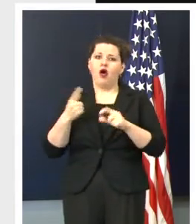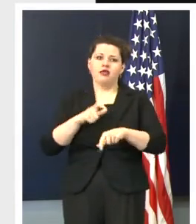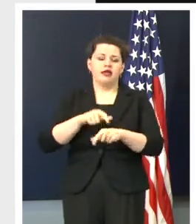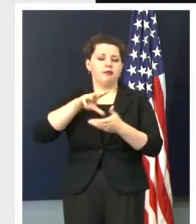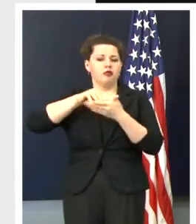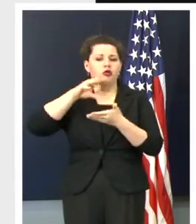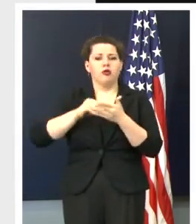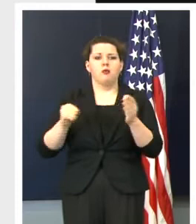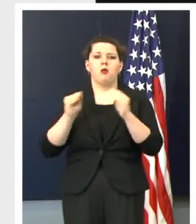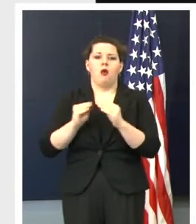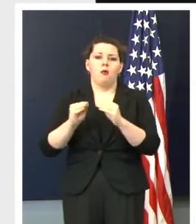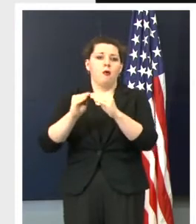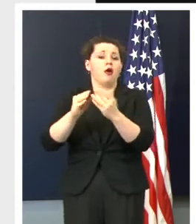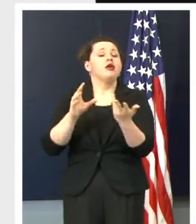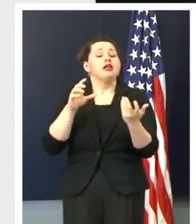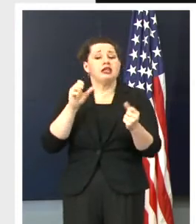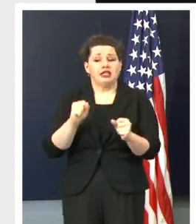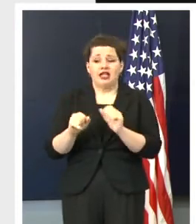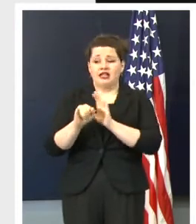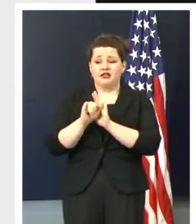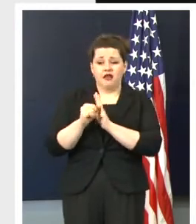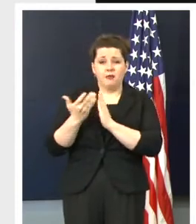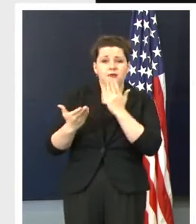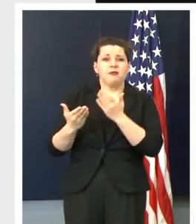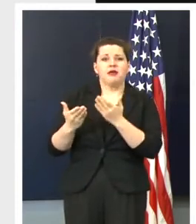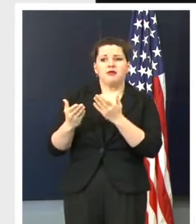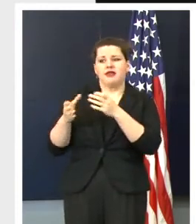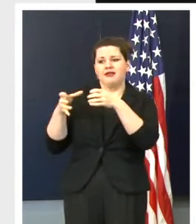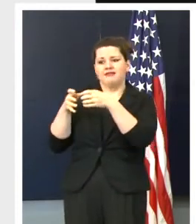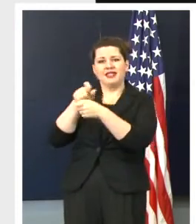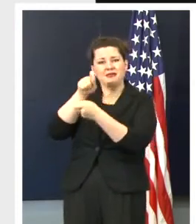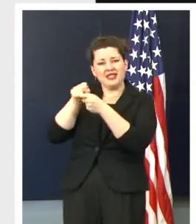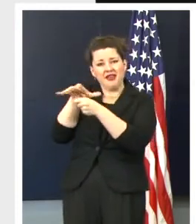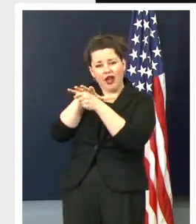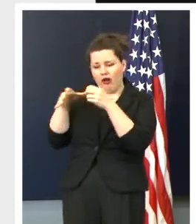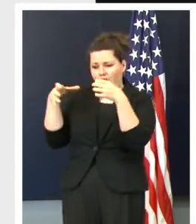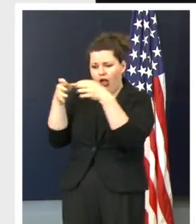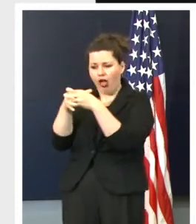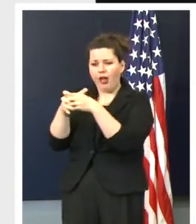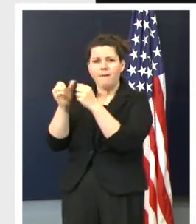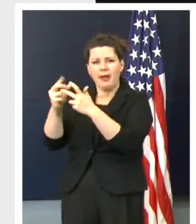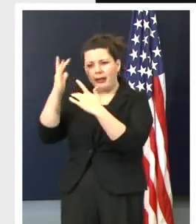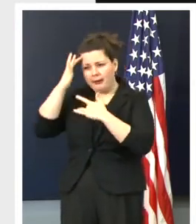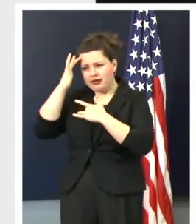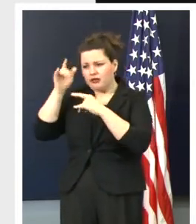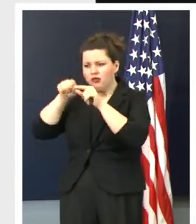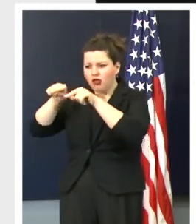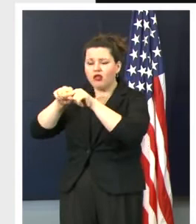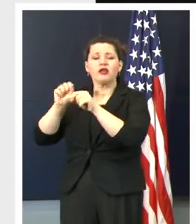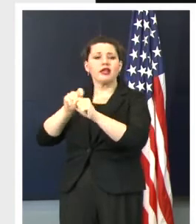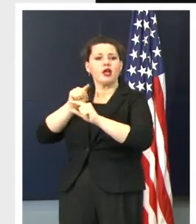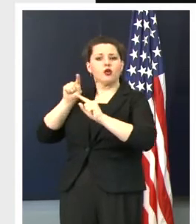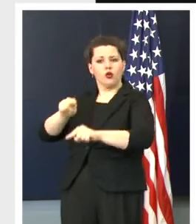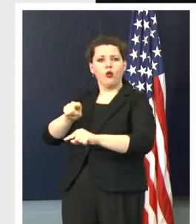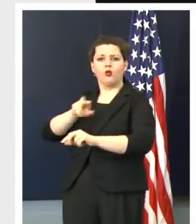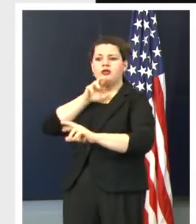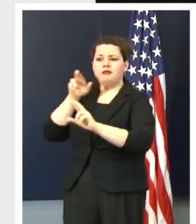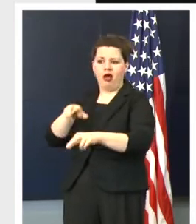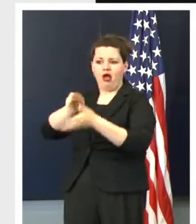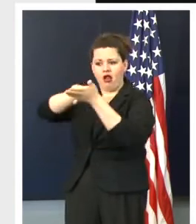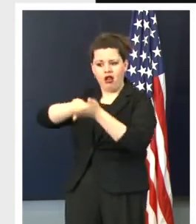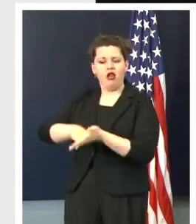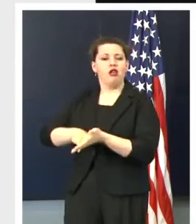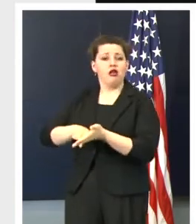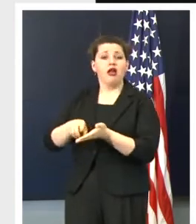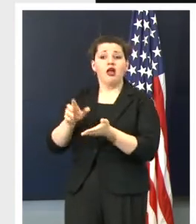And we're also able to identify if we see maybe a cluster of activity, we can respond rapidly and start to do the investigation and hopefully